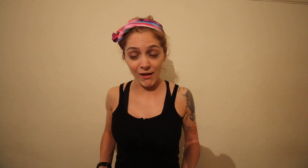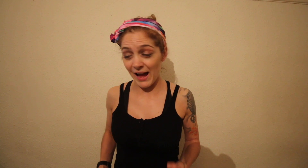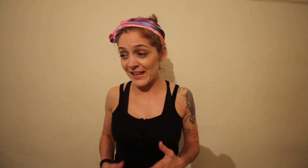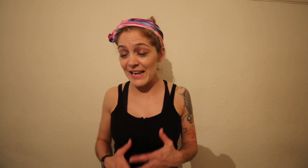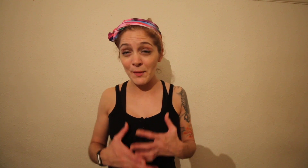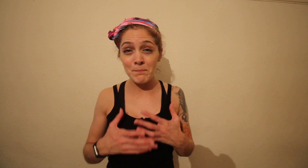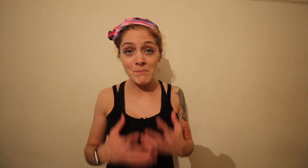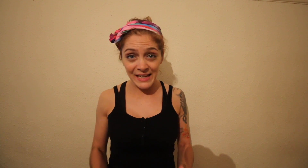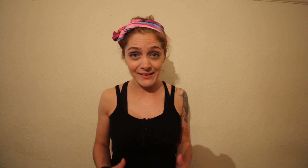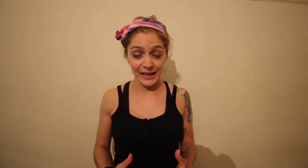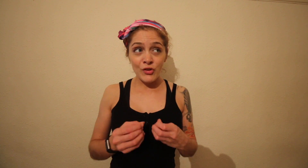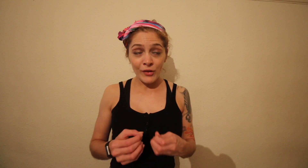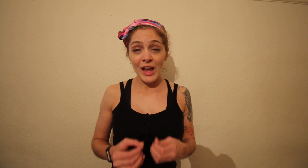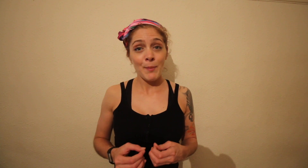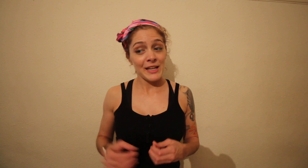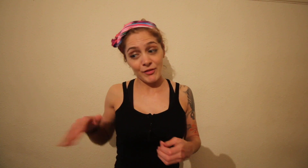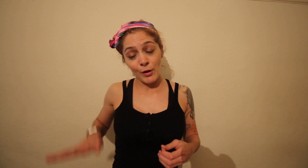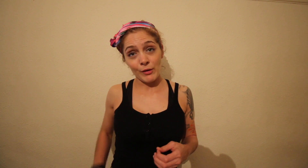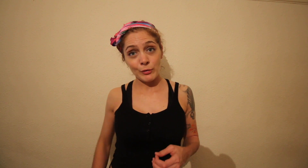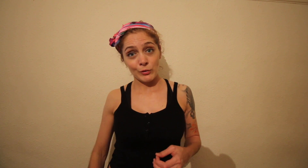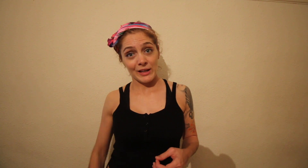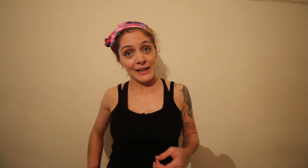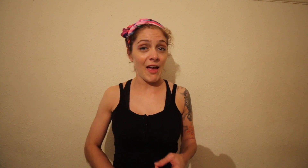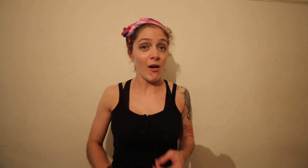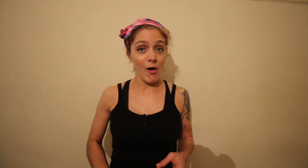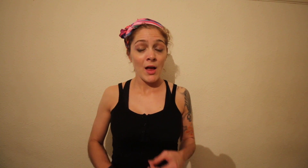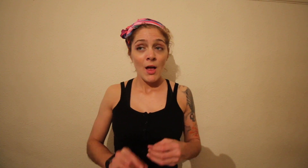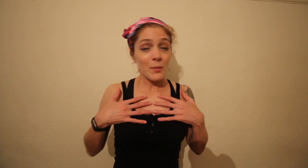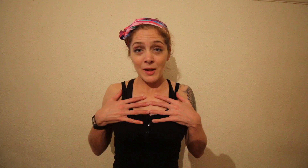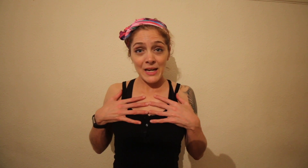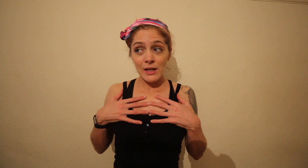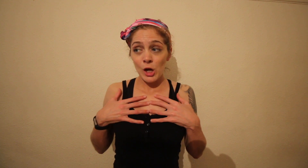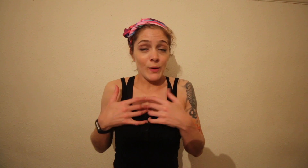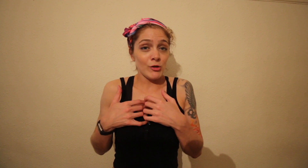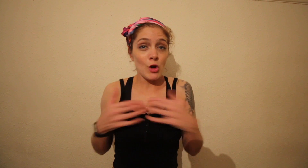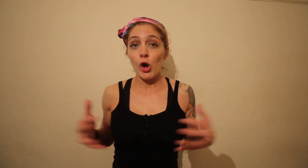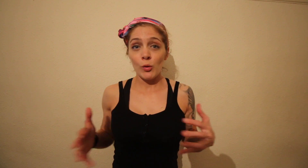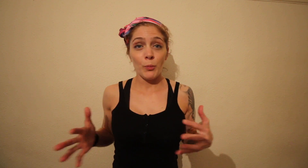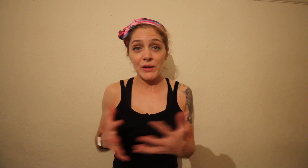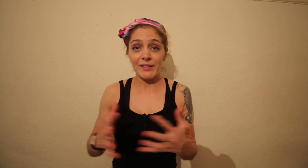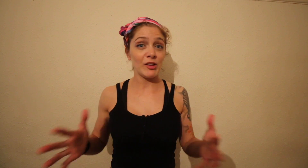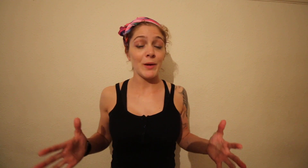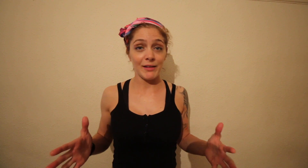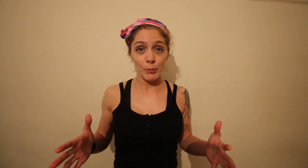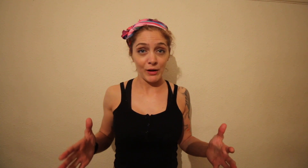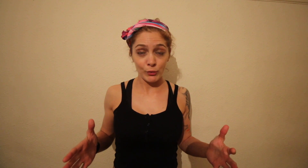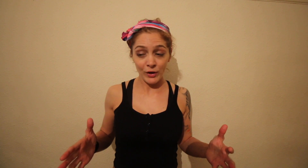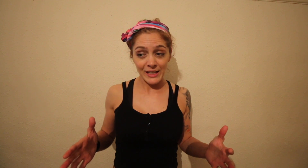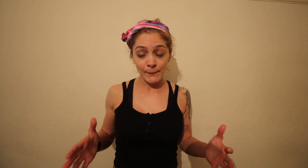are and it's amazing just how many of those unfortunately there are. Someone like me who has no previous experience of personal training,